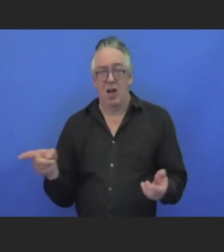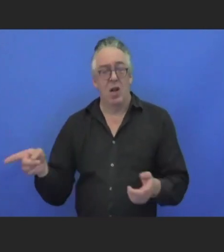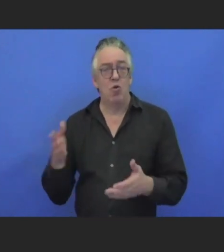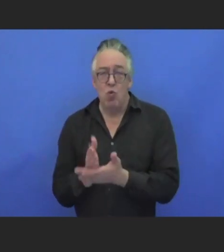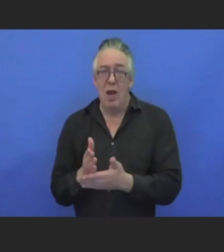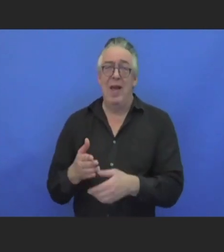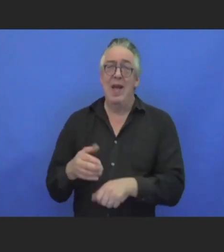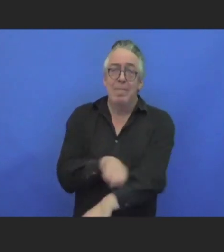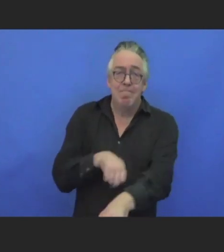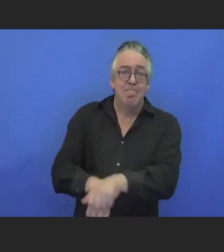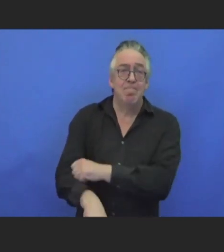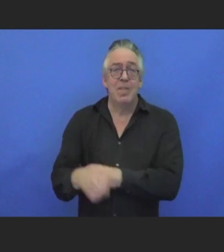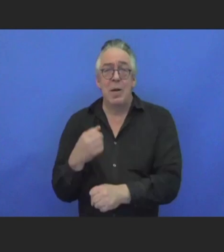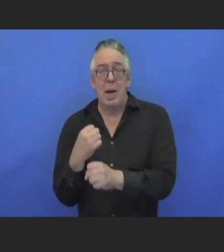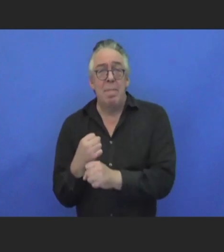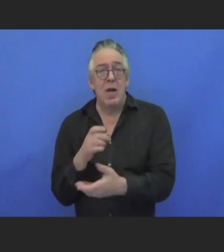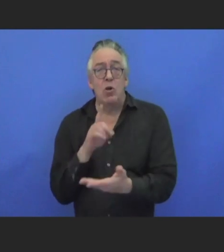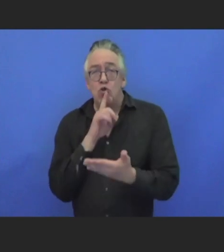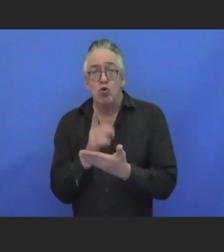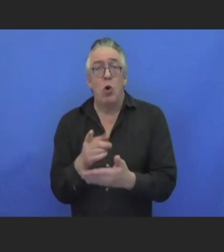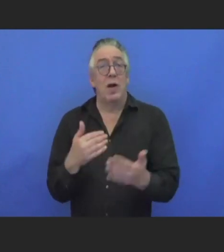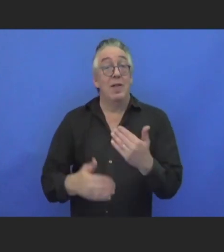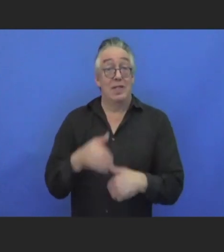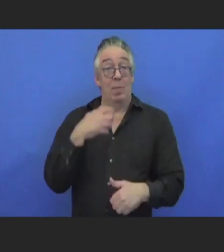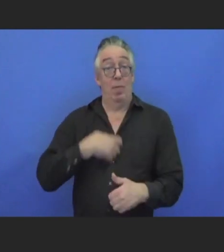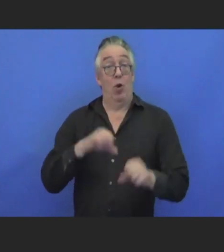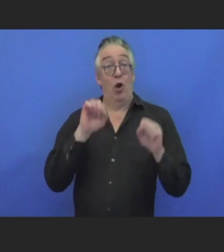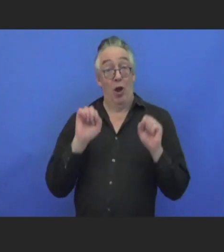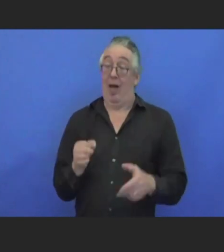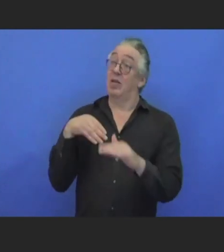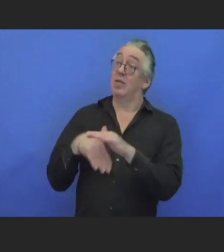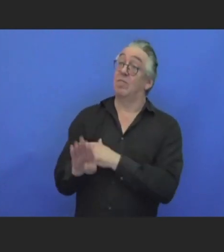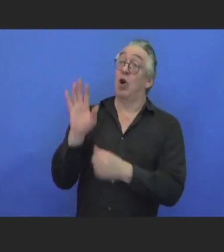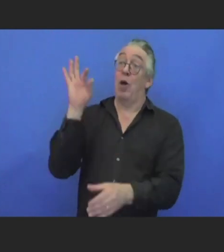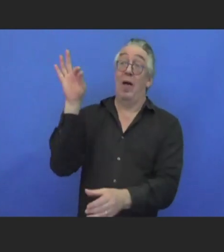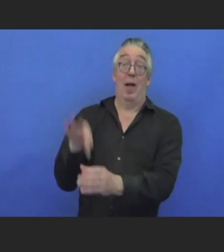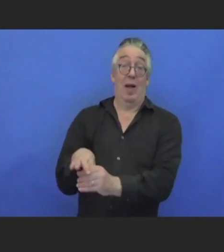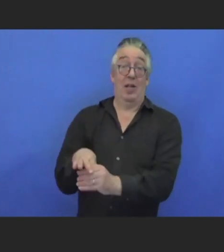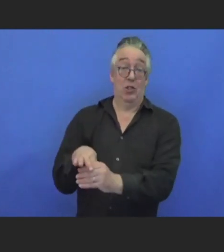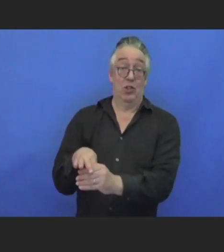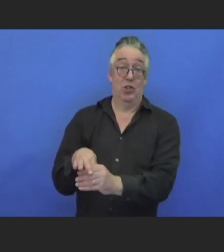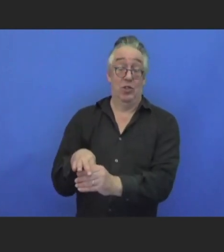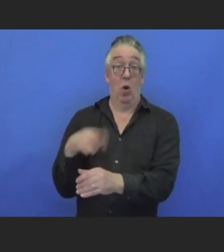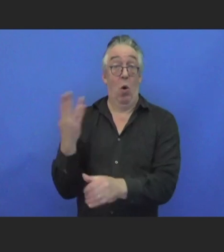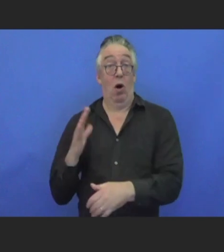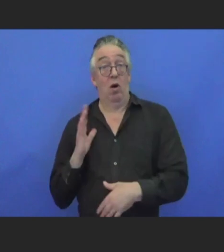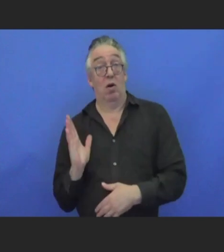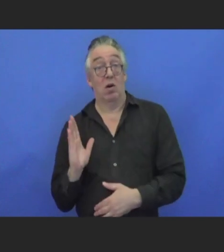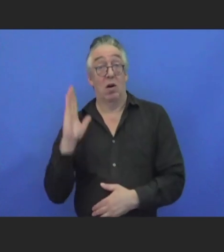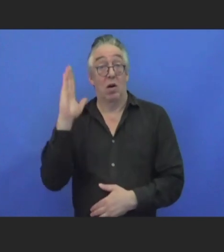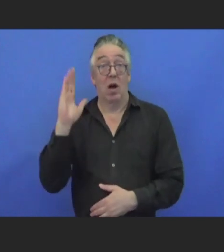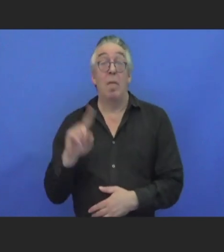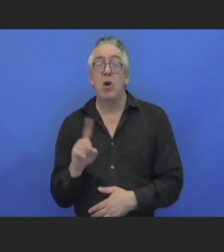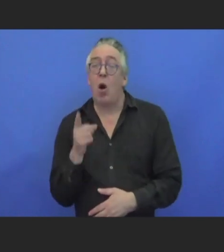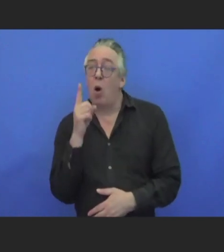that people with disabilities can have an accessible election and participate in elections. But there is a small part in